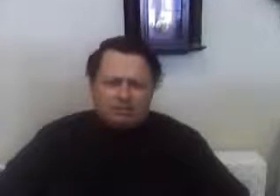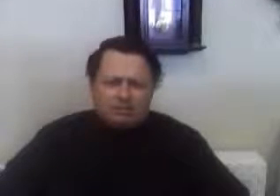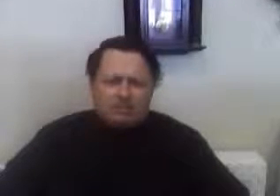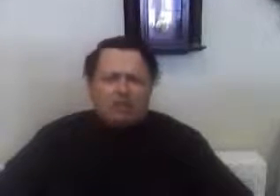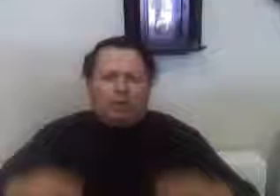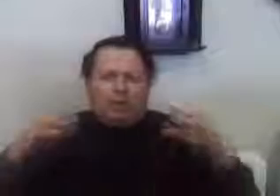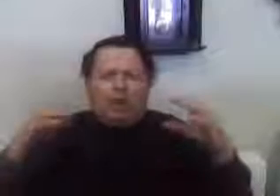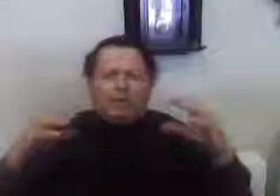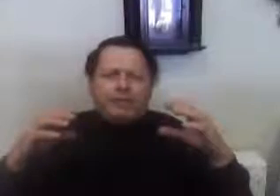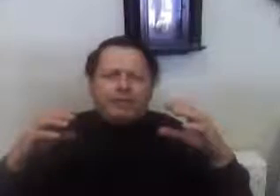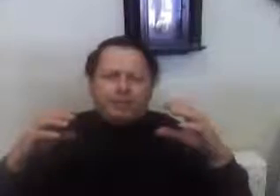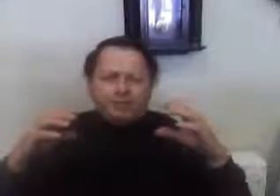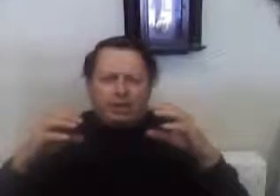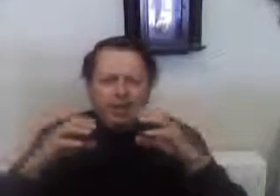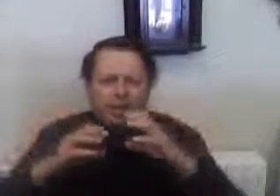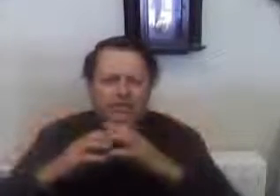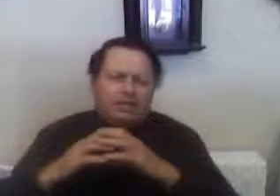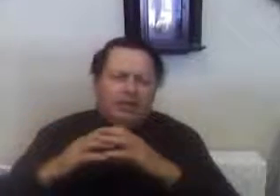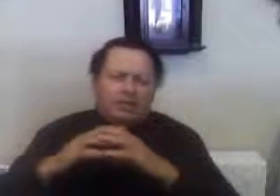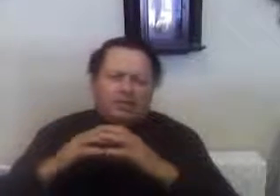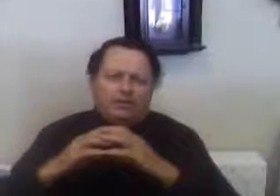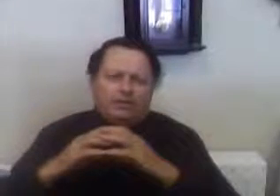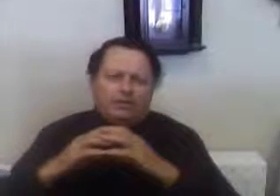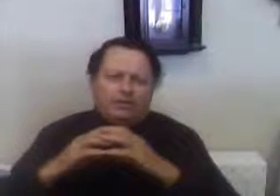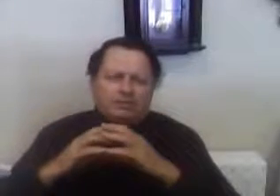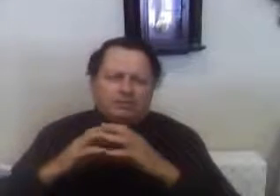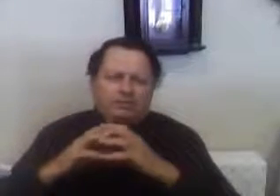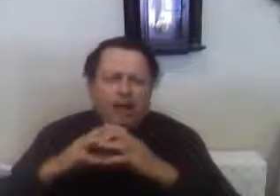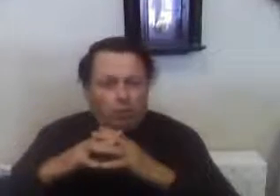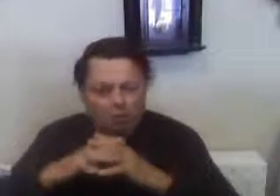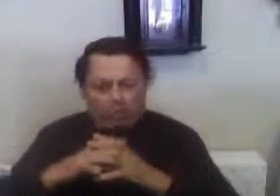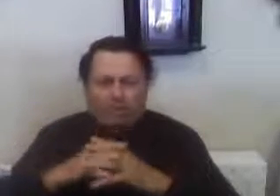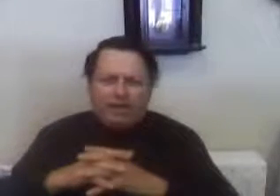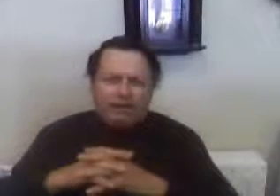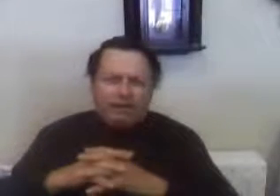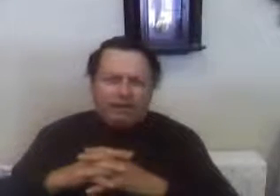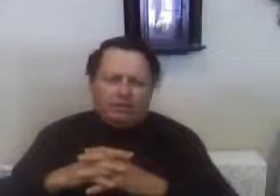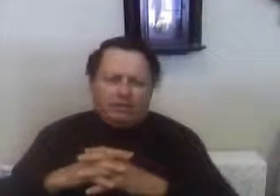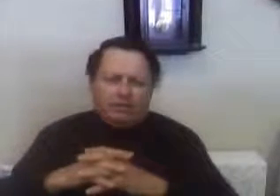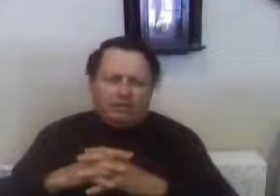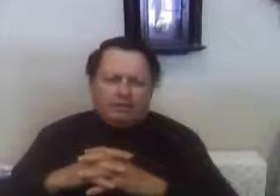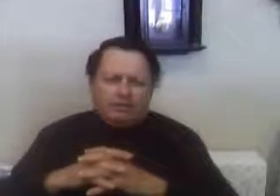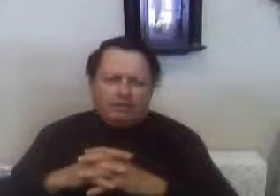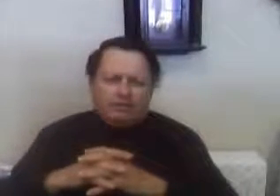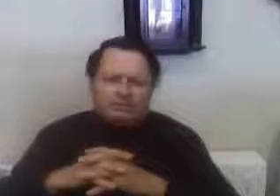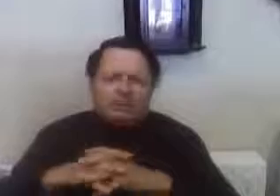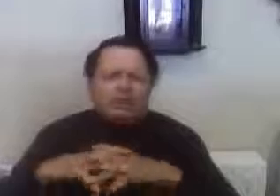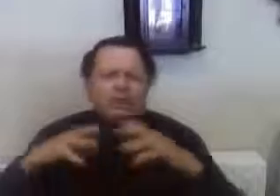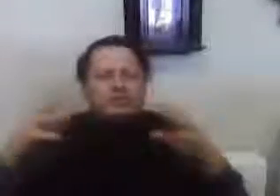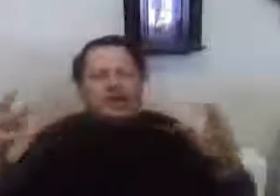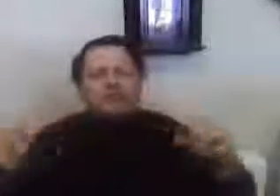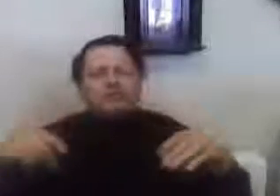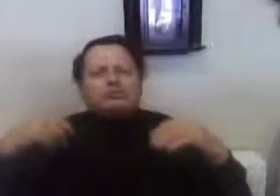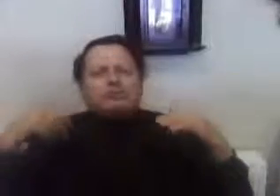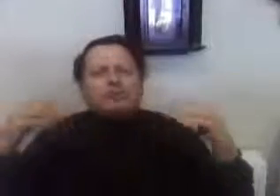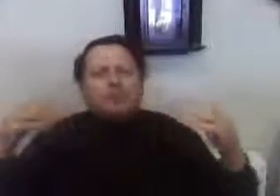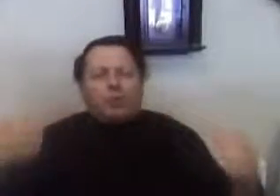So what happens is when they get together and work together, it comes out the